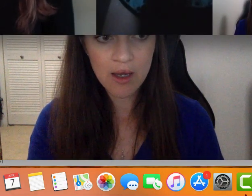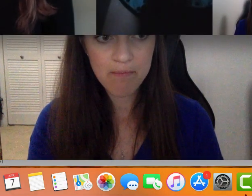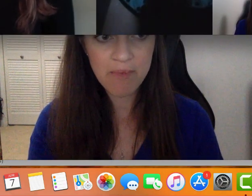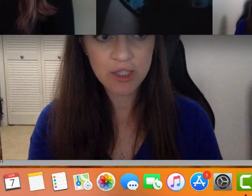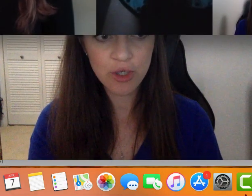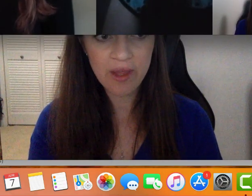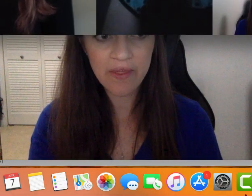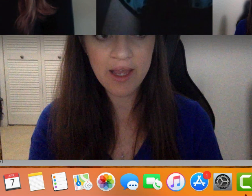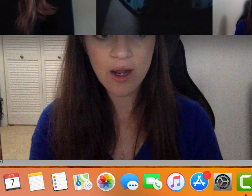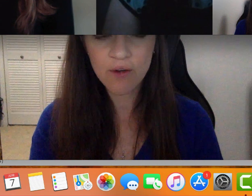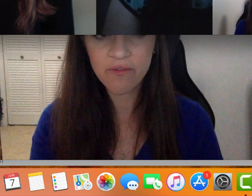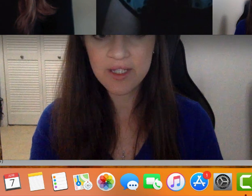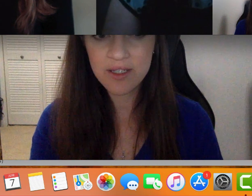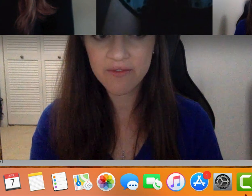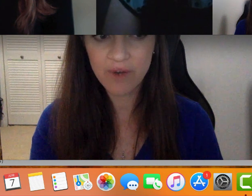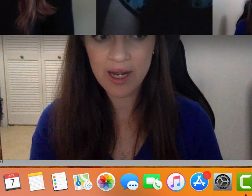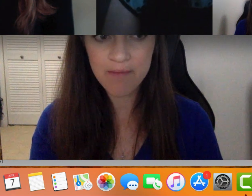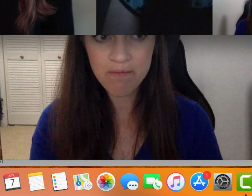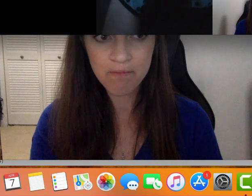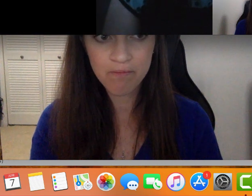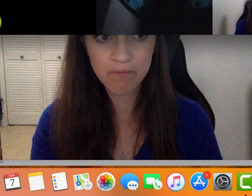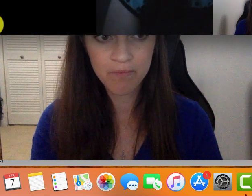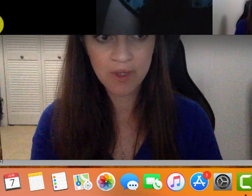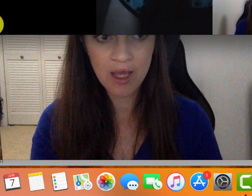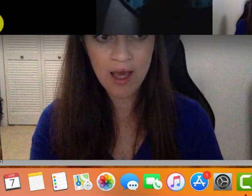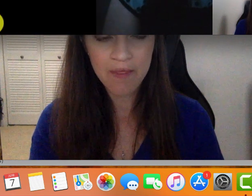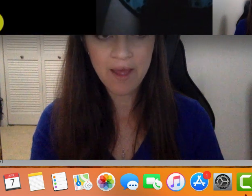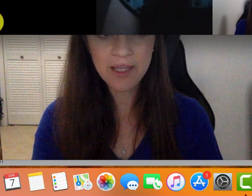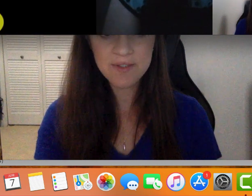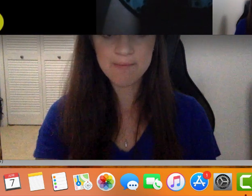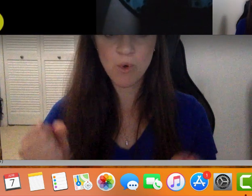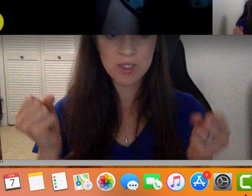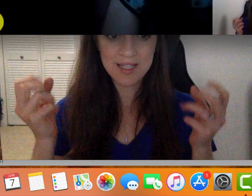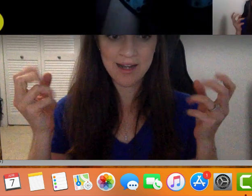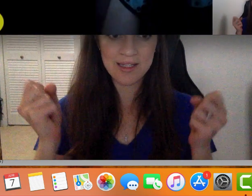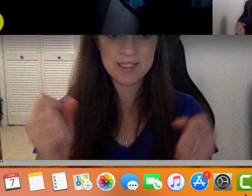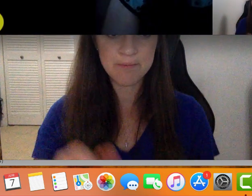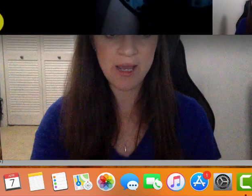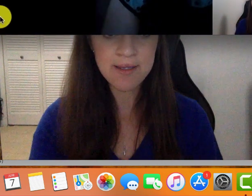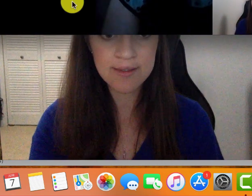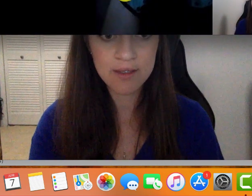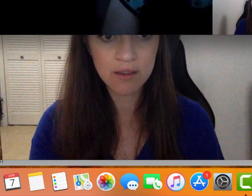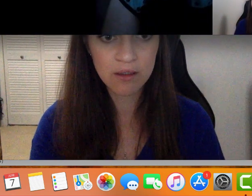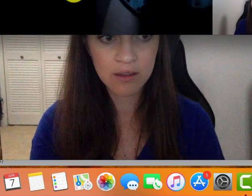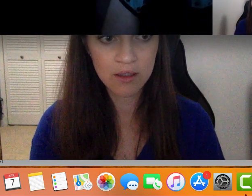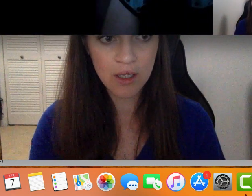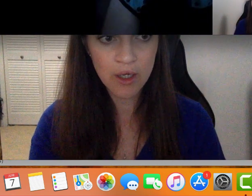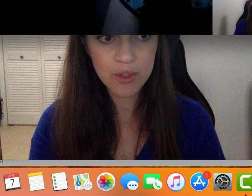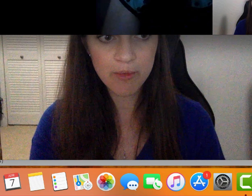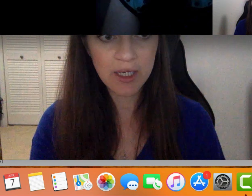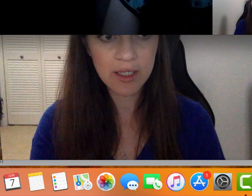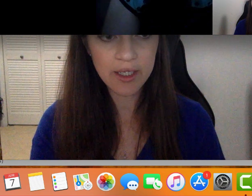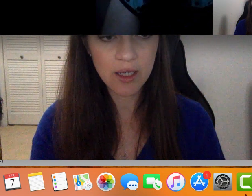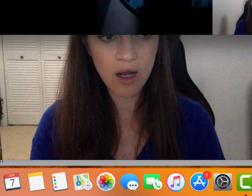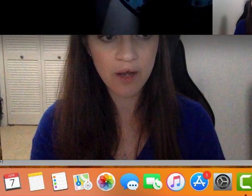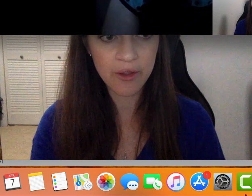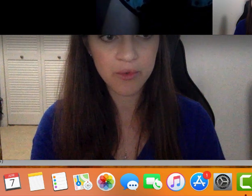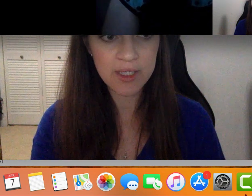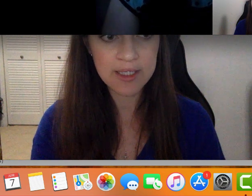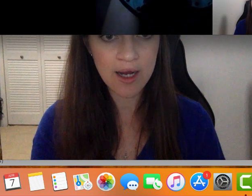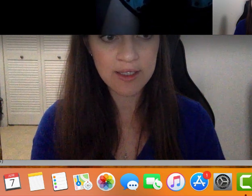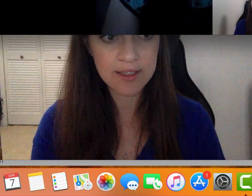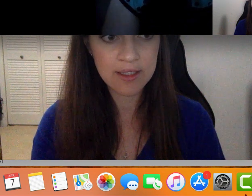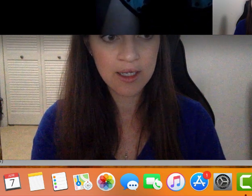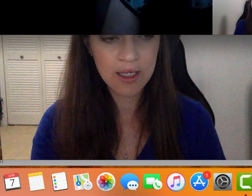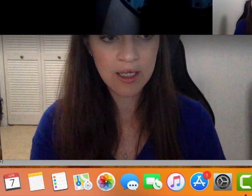make sure that they are fit to frame, that gives them more signing space. So I'm going to click on